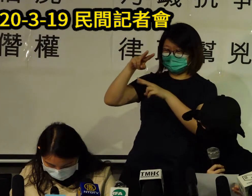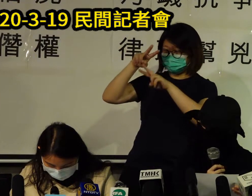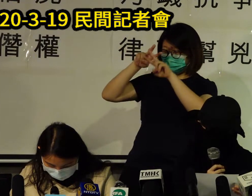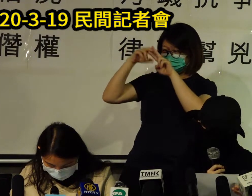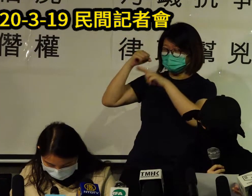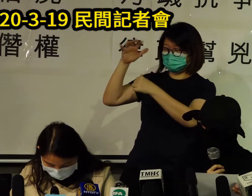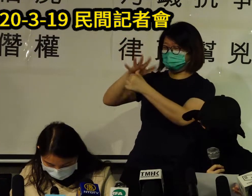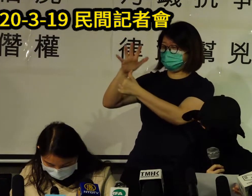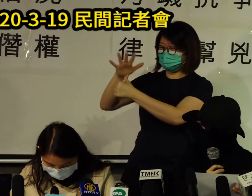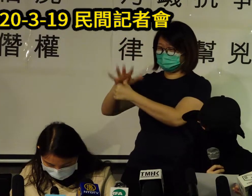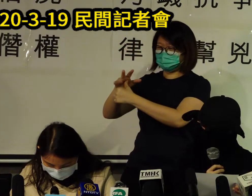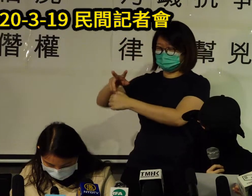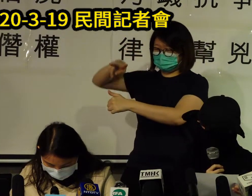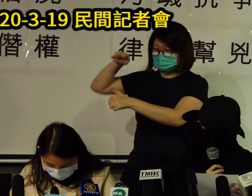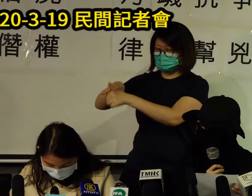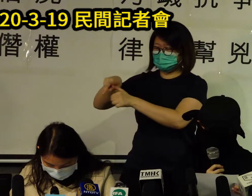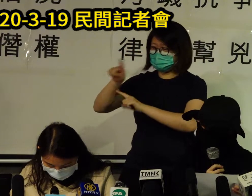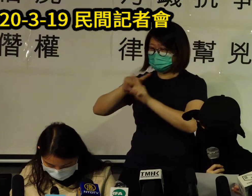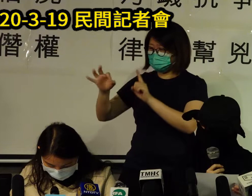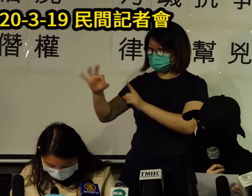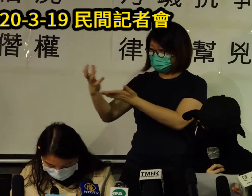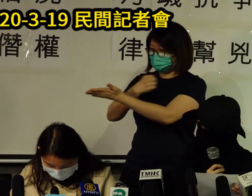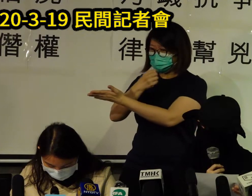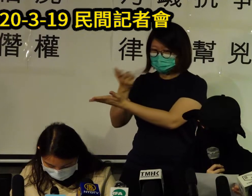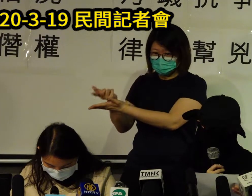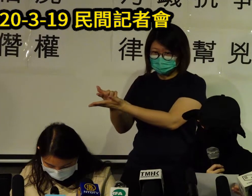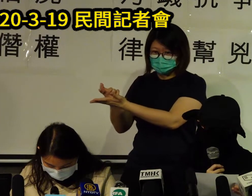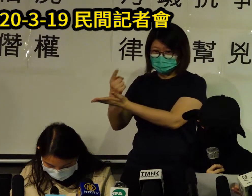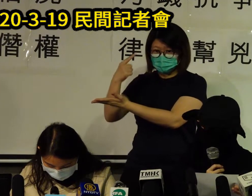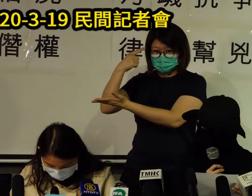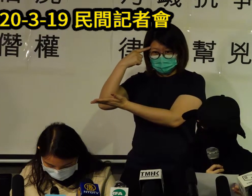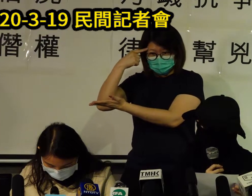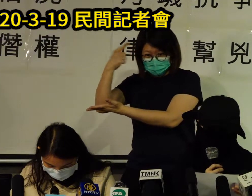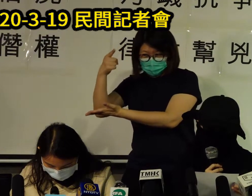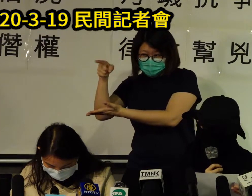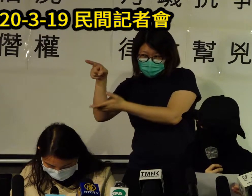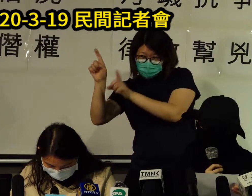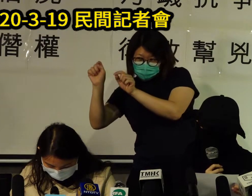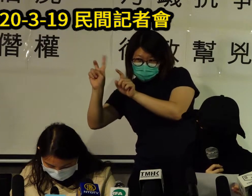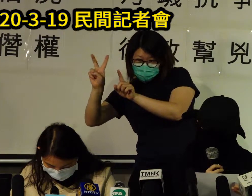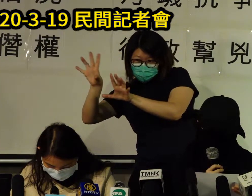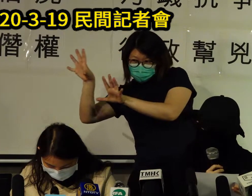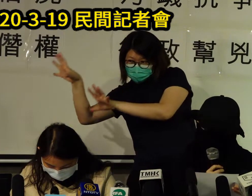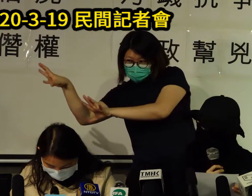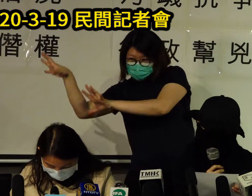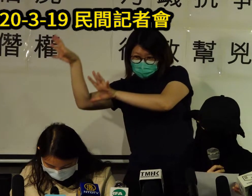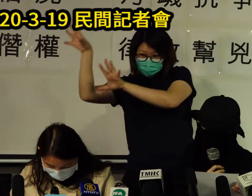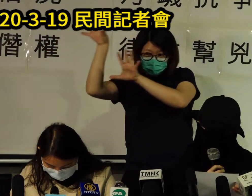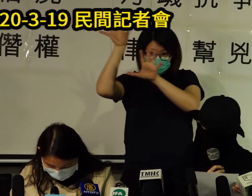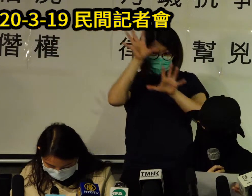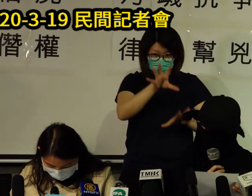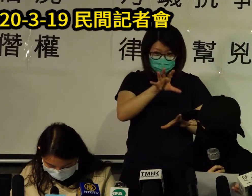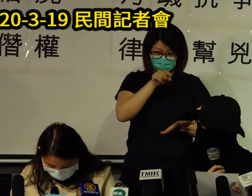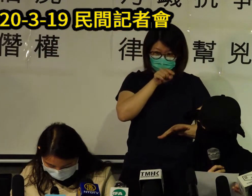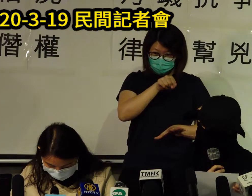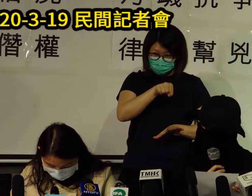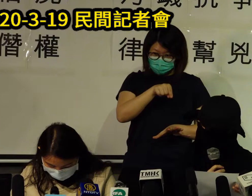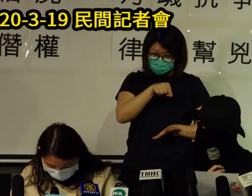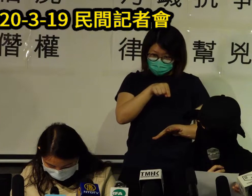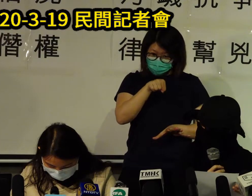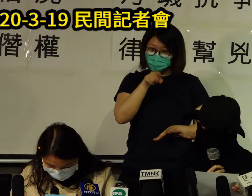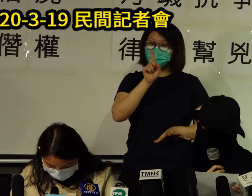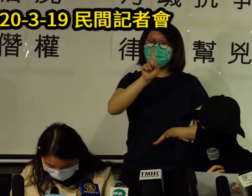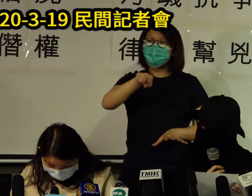slaughtered Just as we know where the virus originated from we all know too well who the actual terrorists